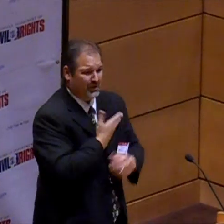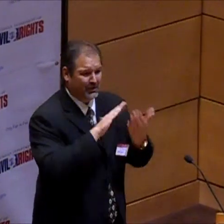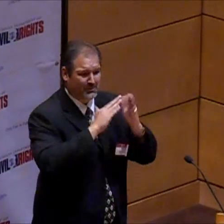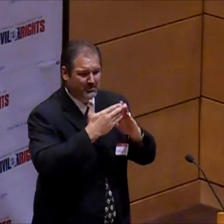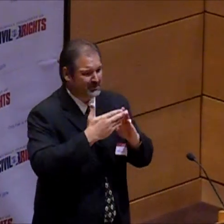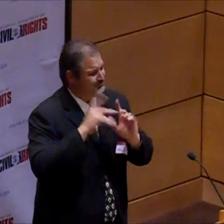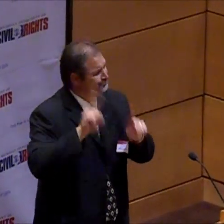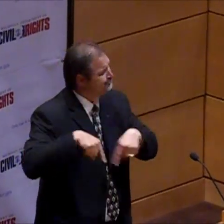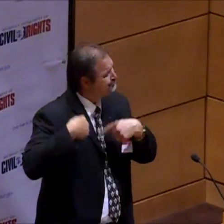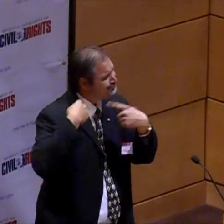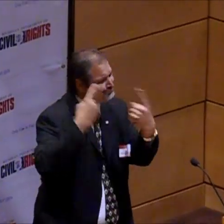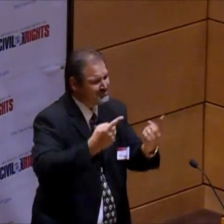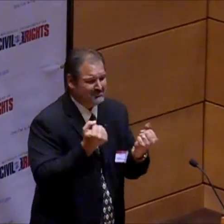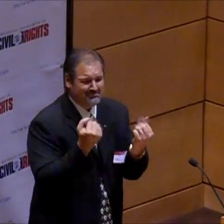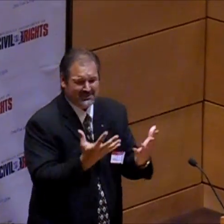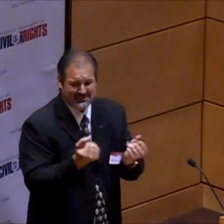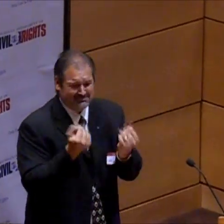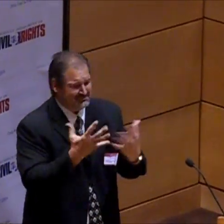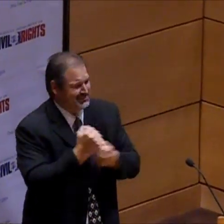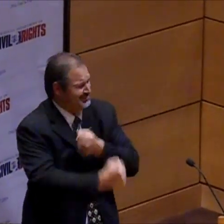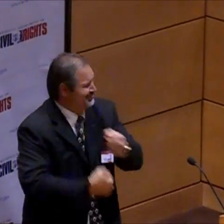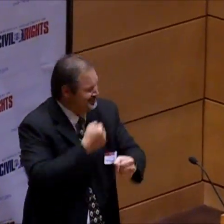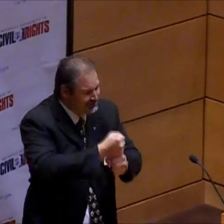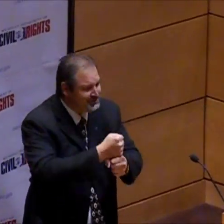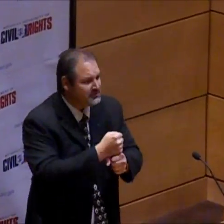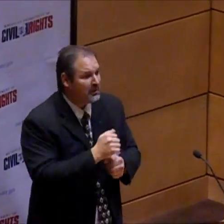And we advocate for our community, and have been for many, many years.